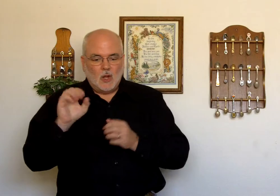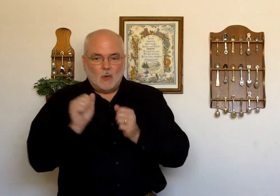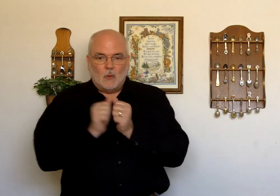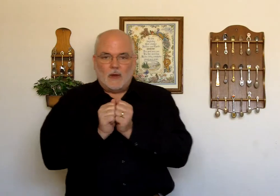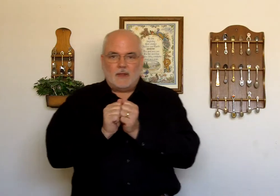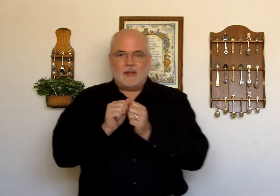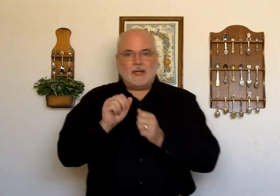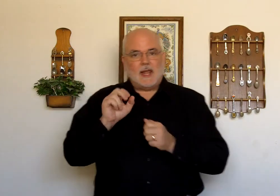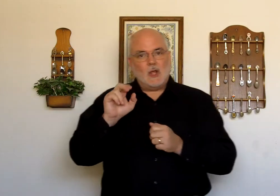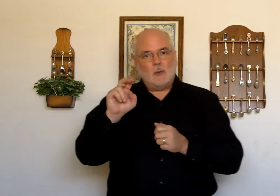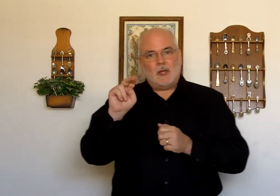With. Naomi.